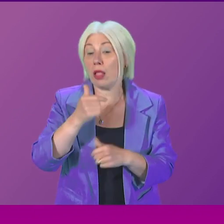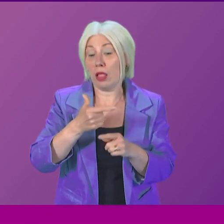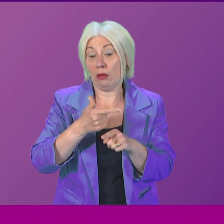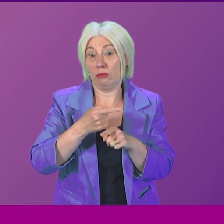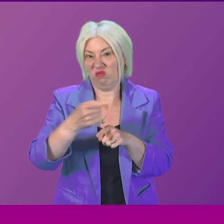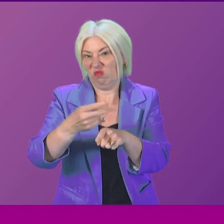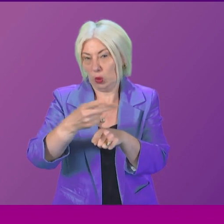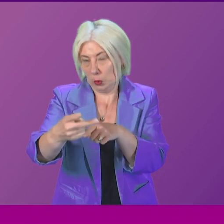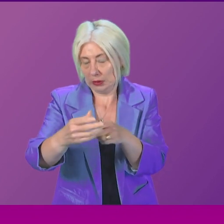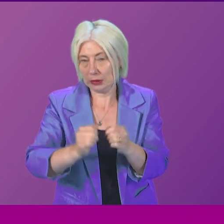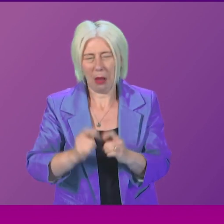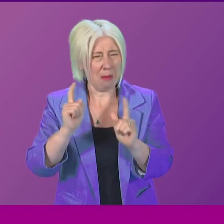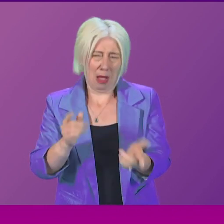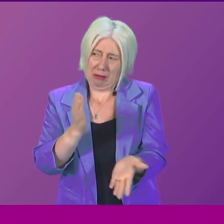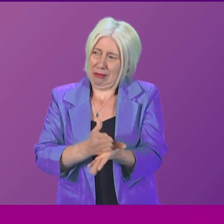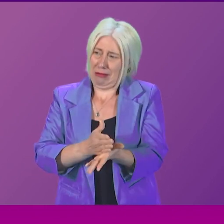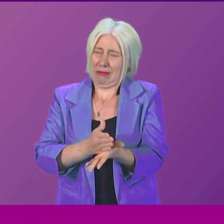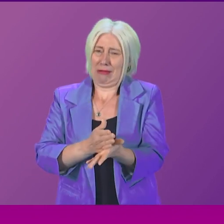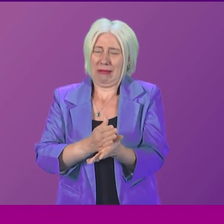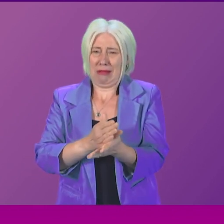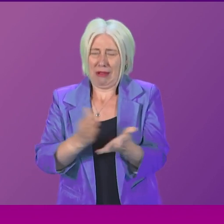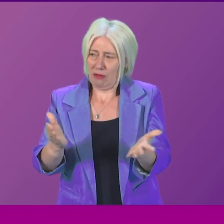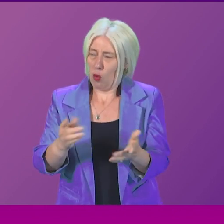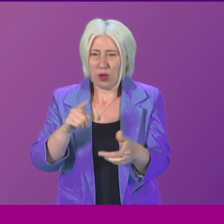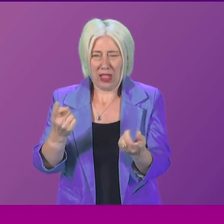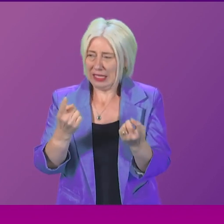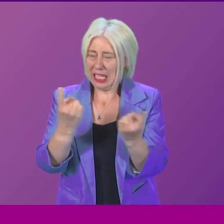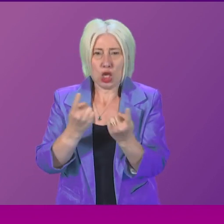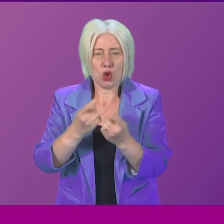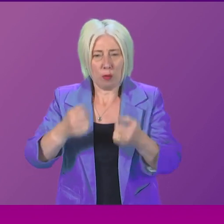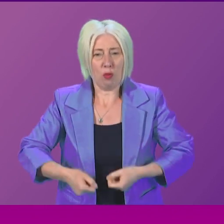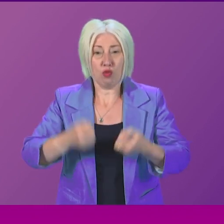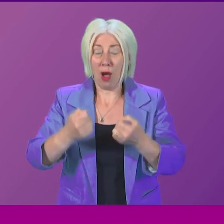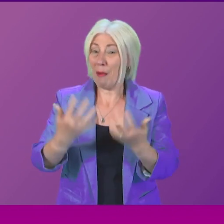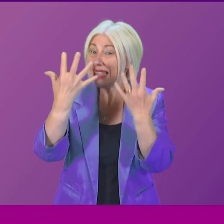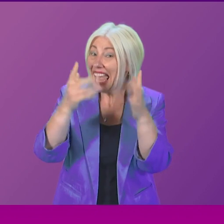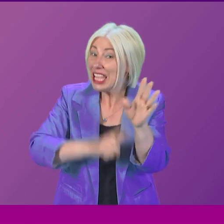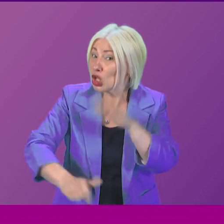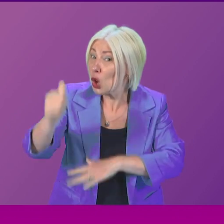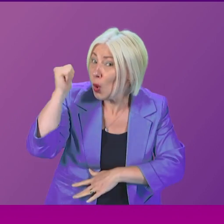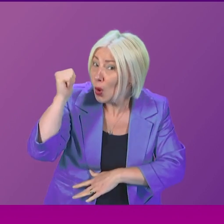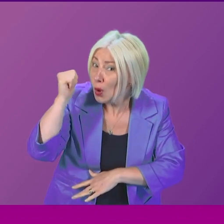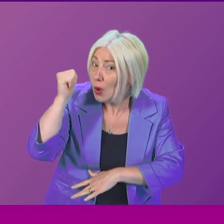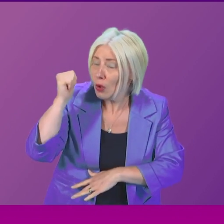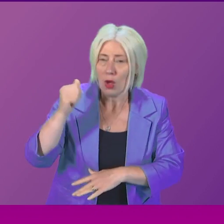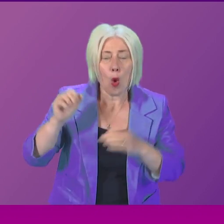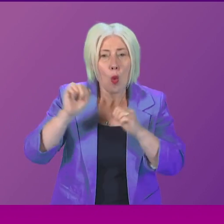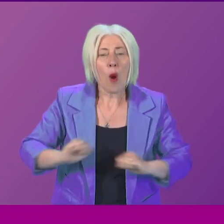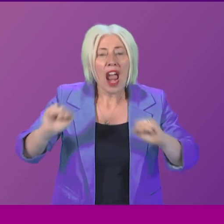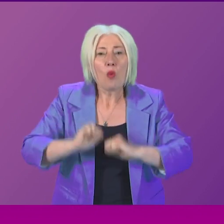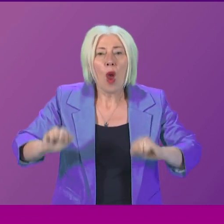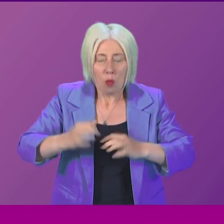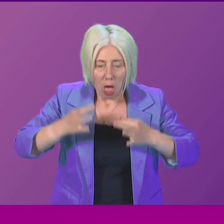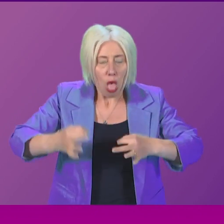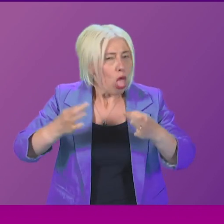weeks. But surely, given these allegations came to light more than a decade ago, we cannot wait any longer.